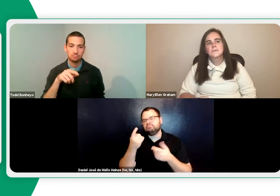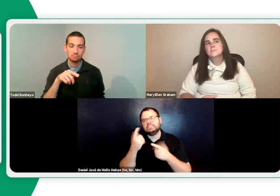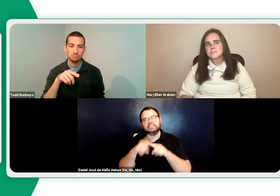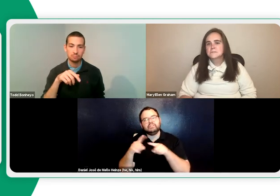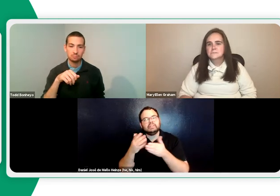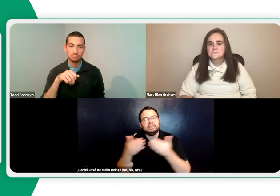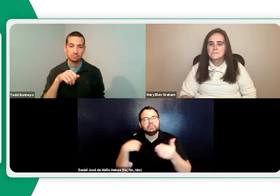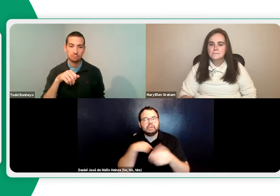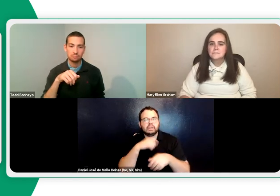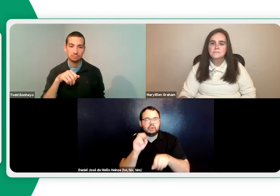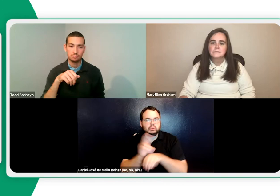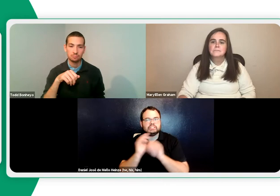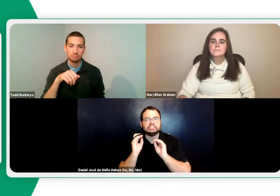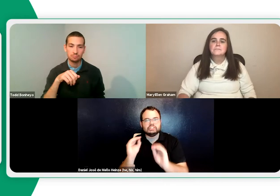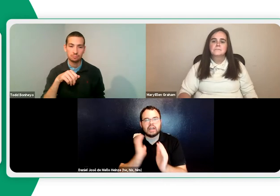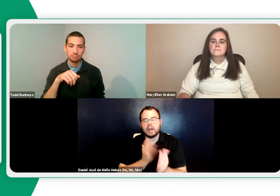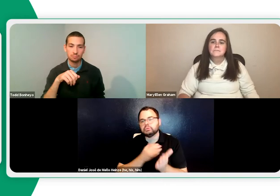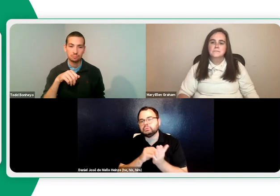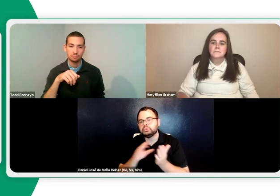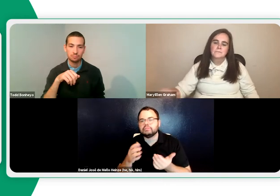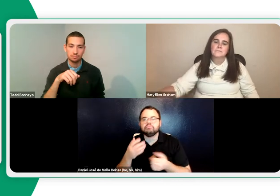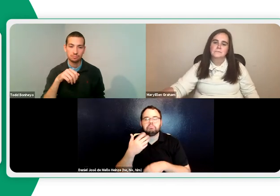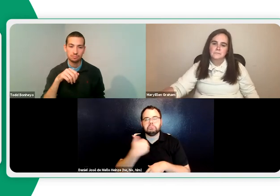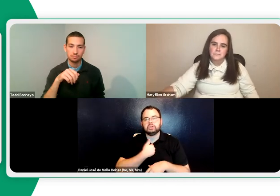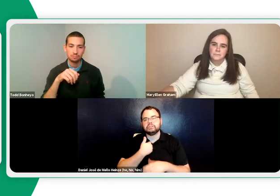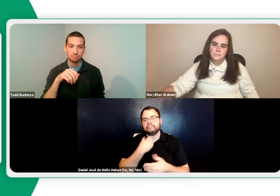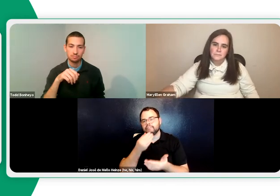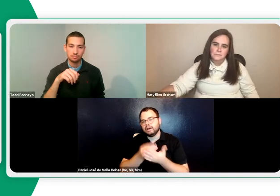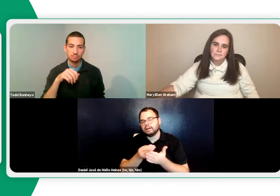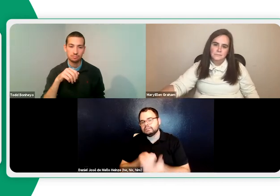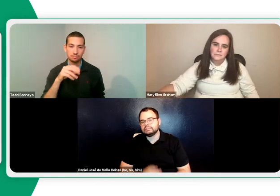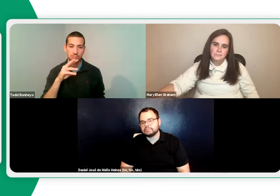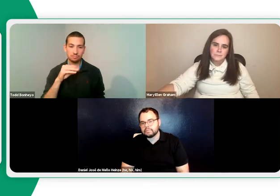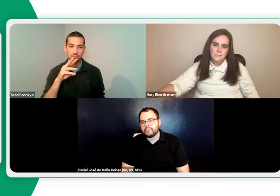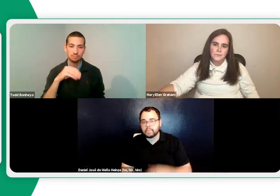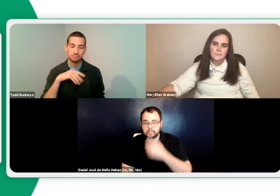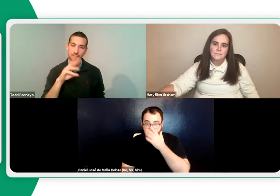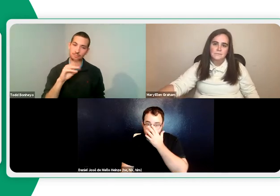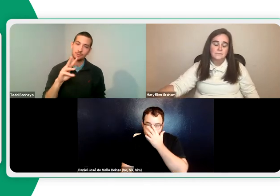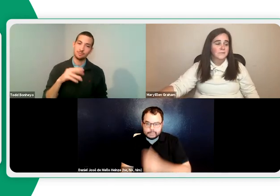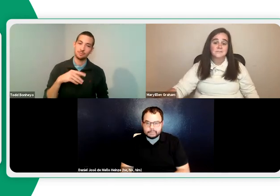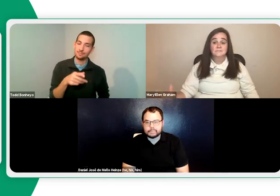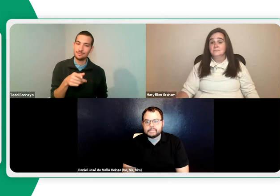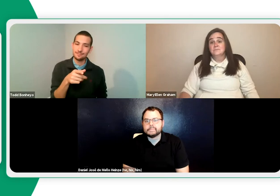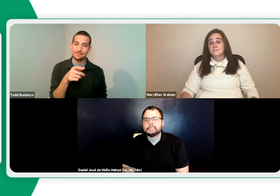make a, you know, comparison between those, those three. So these are just some ideas on how we teach personal finance.